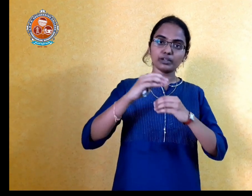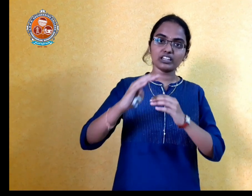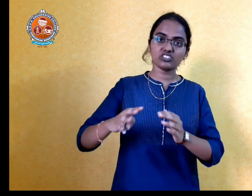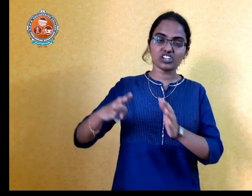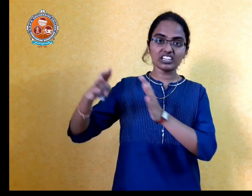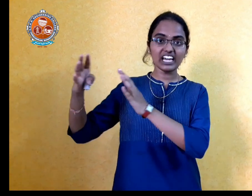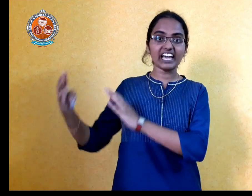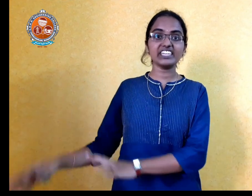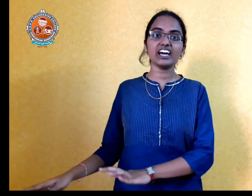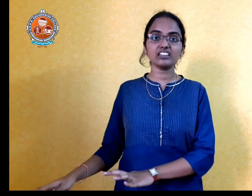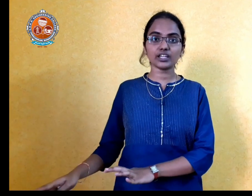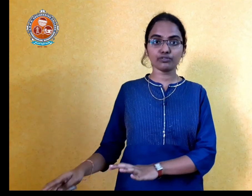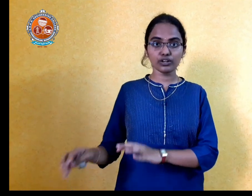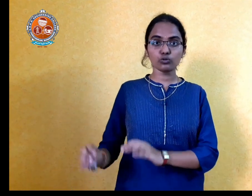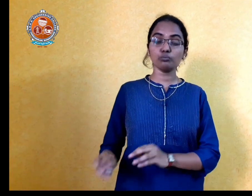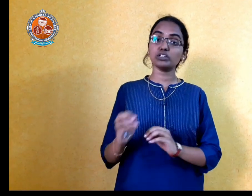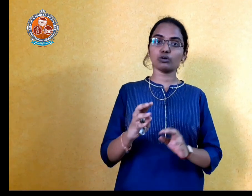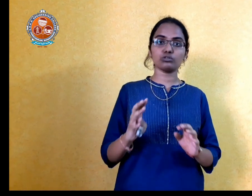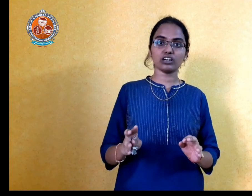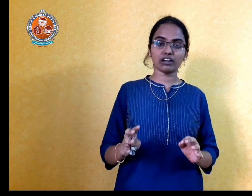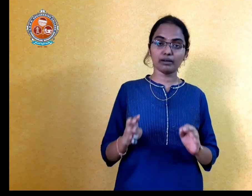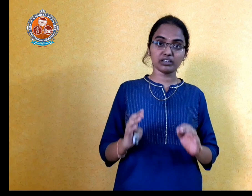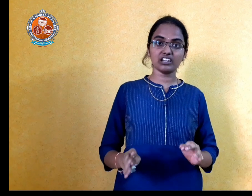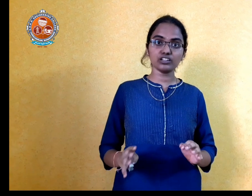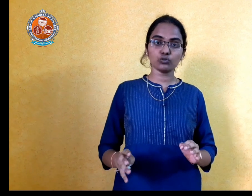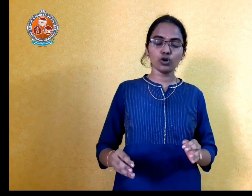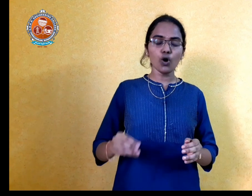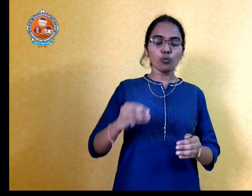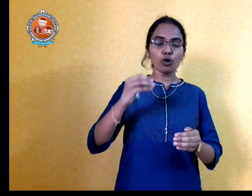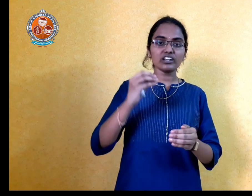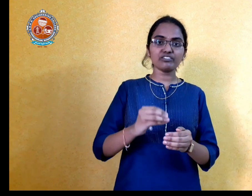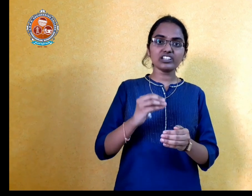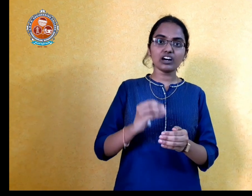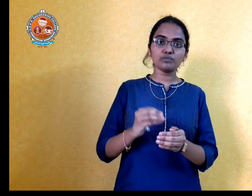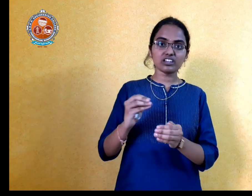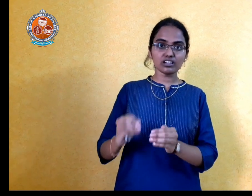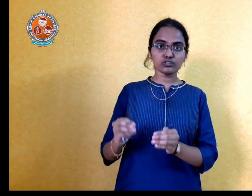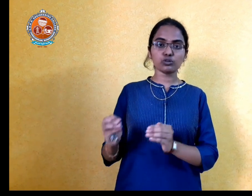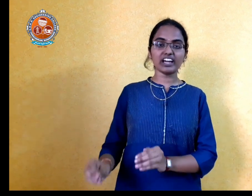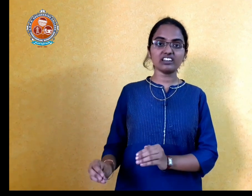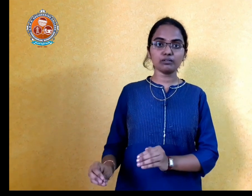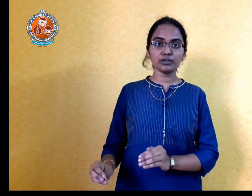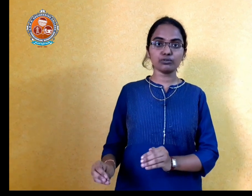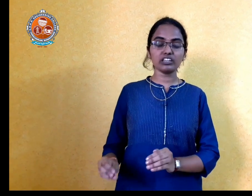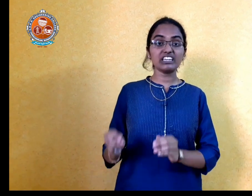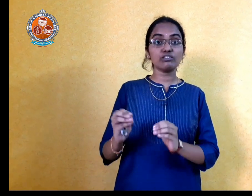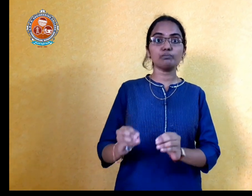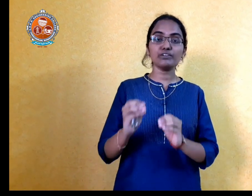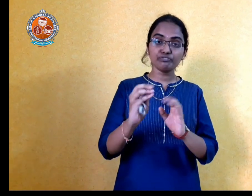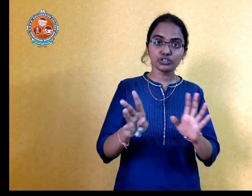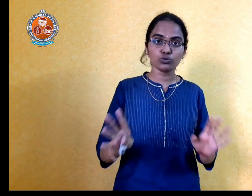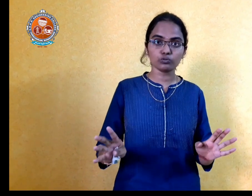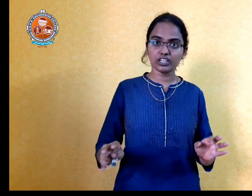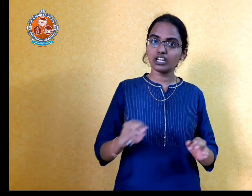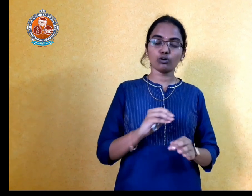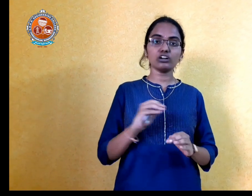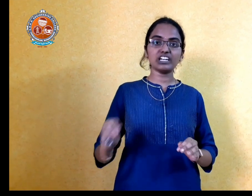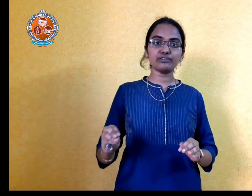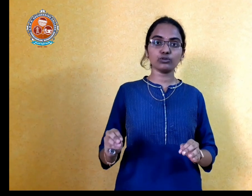me journey I am telling you. Whatever the obstacles you get in between, will be with you. He will not leave him.